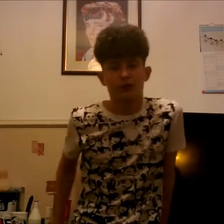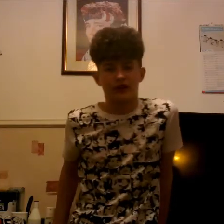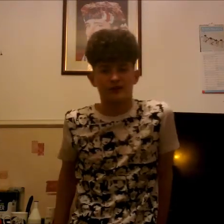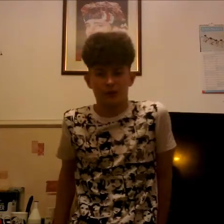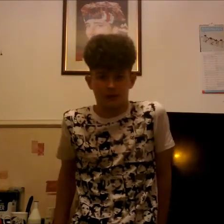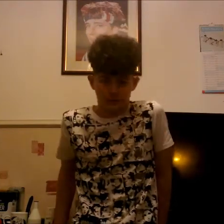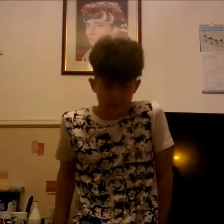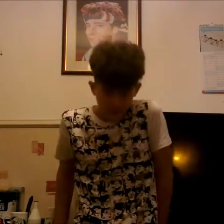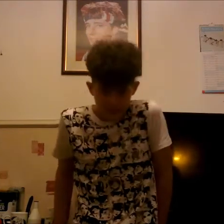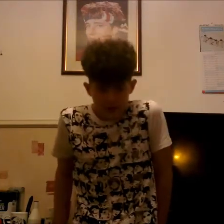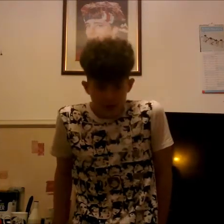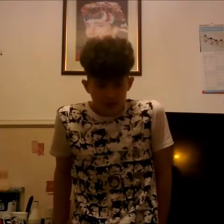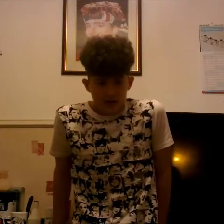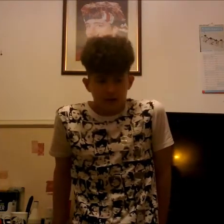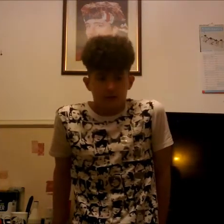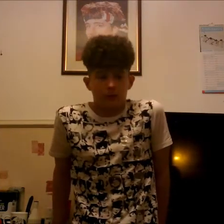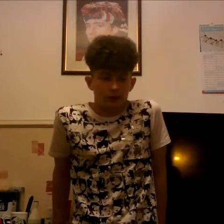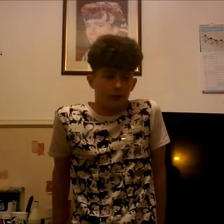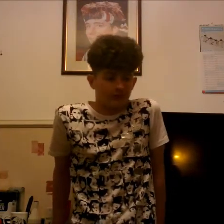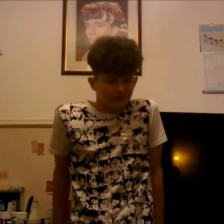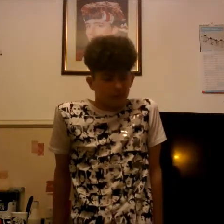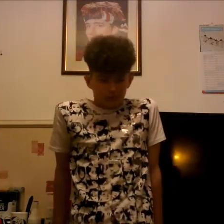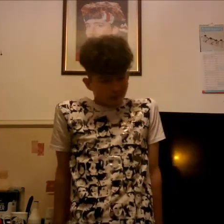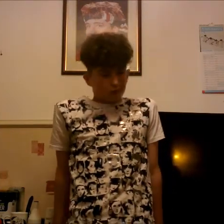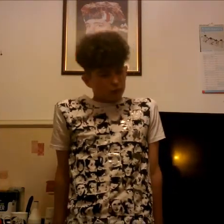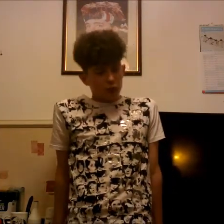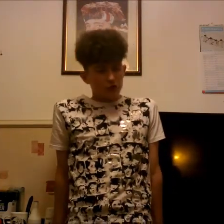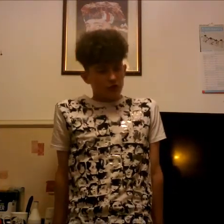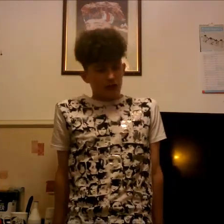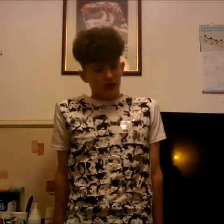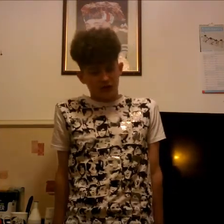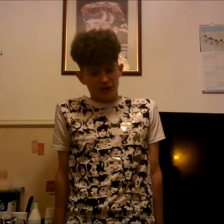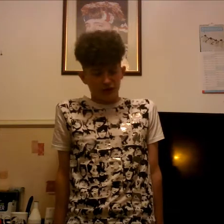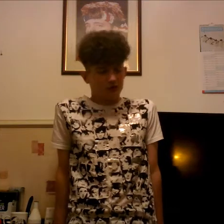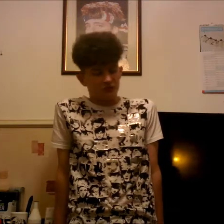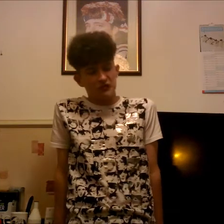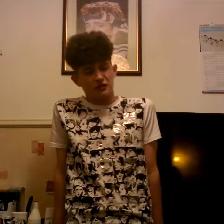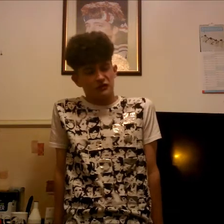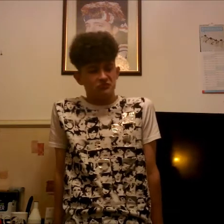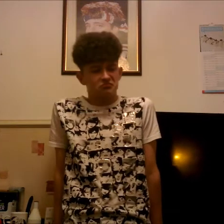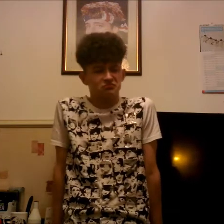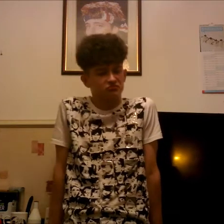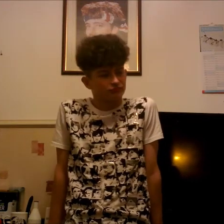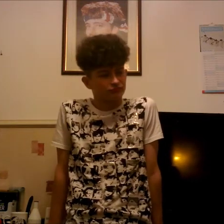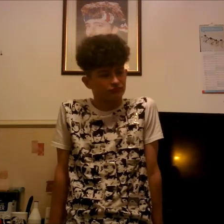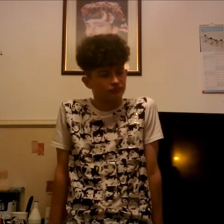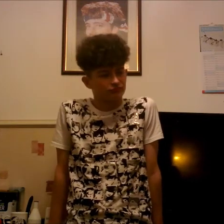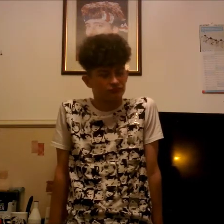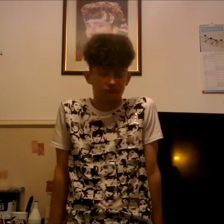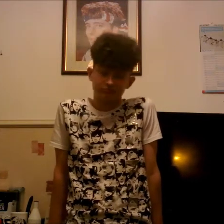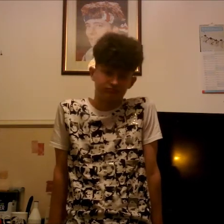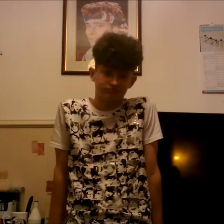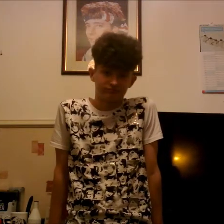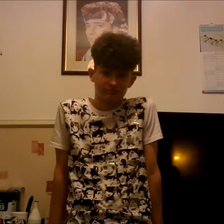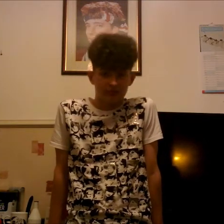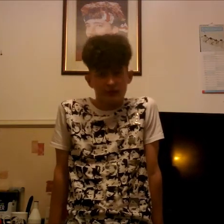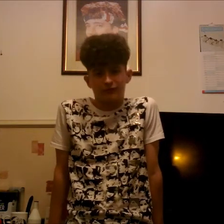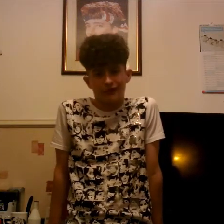funny this part what would you think i done ran